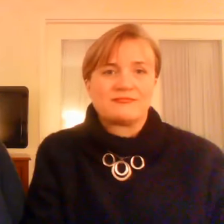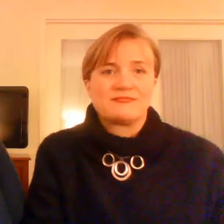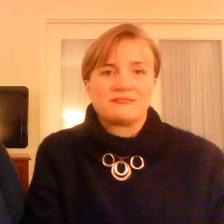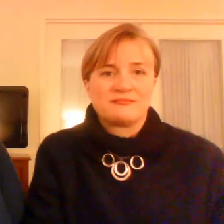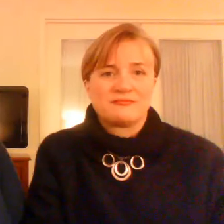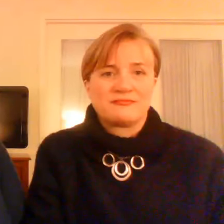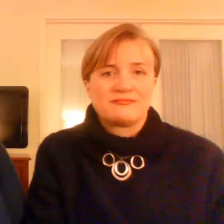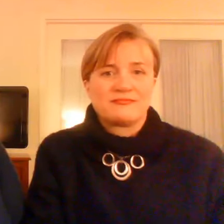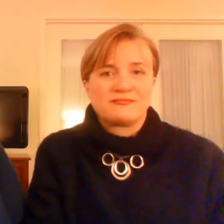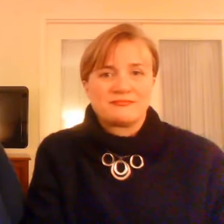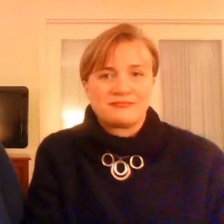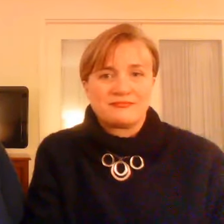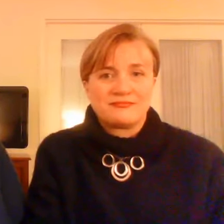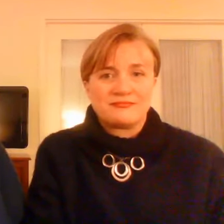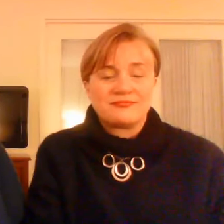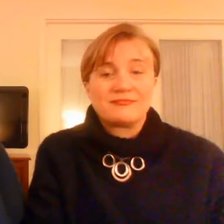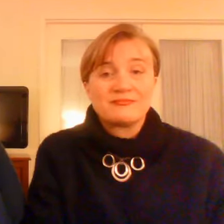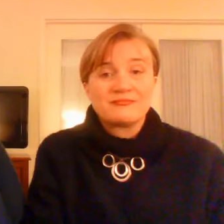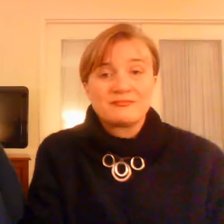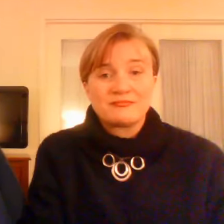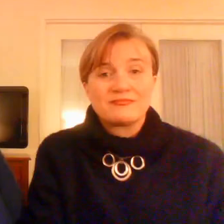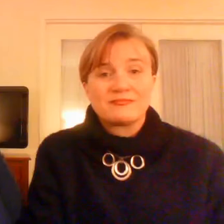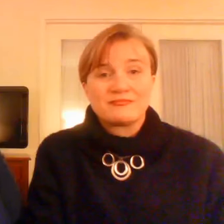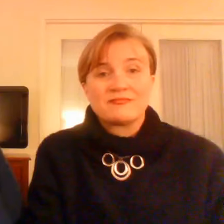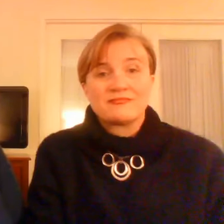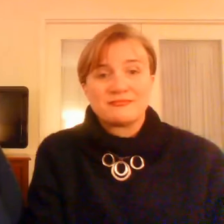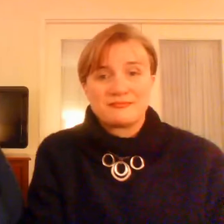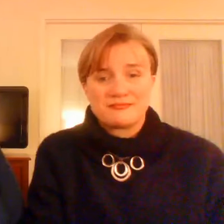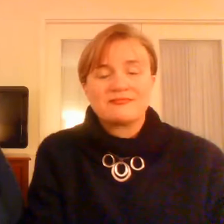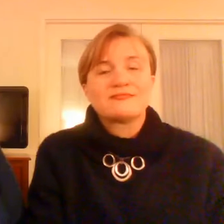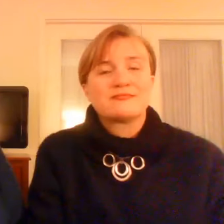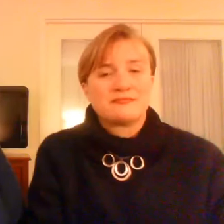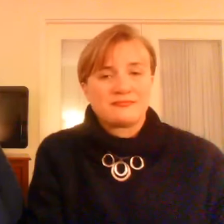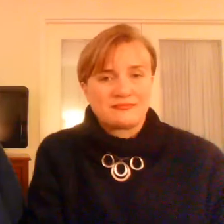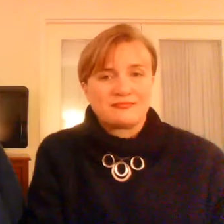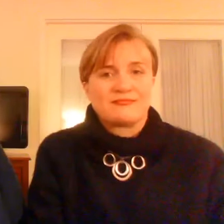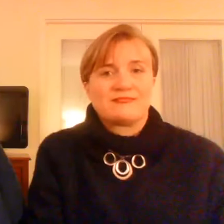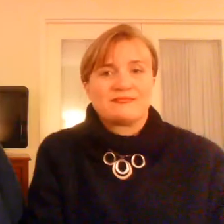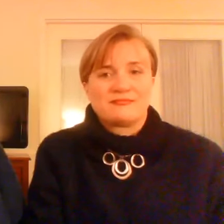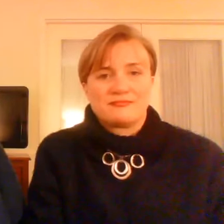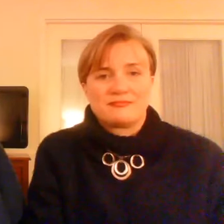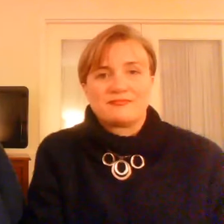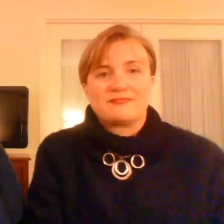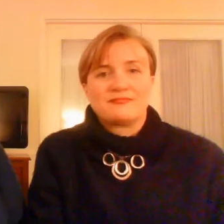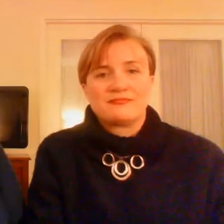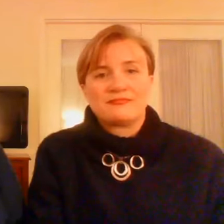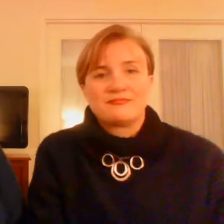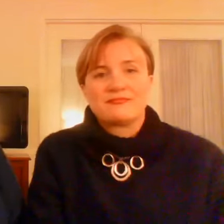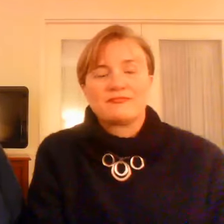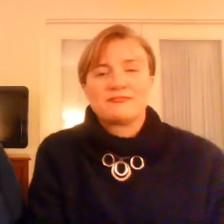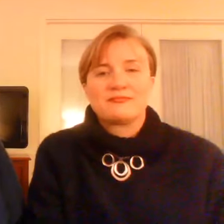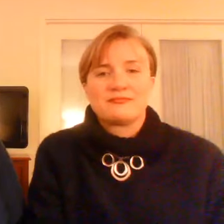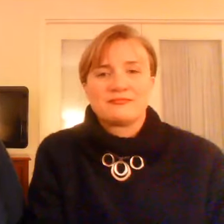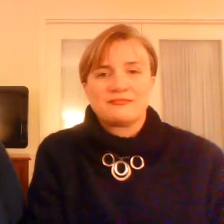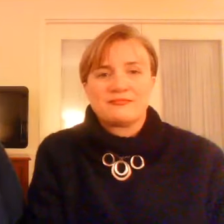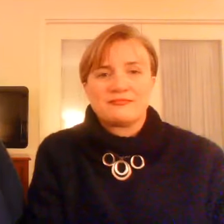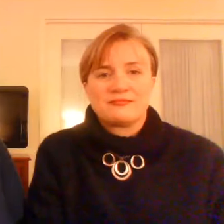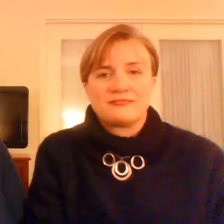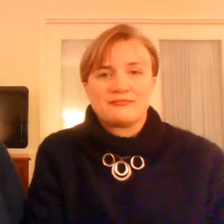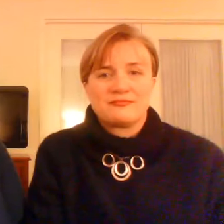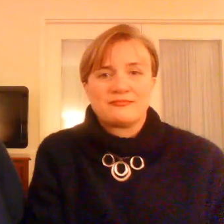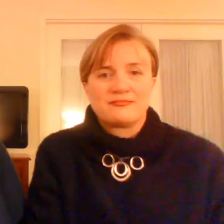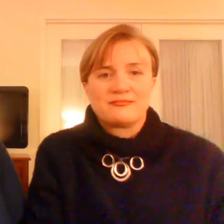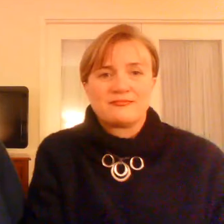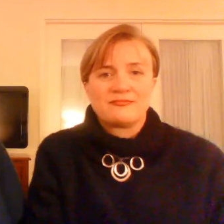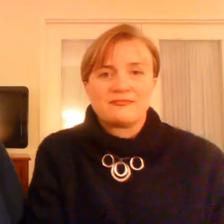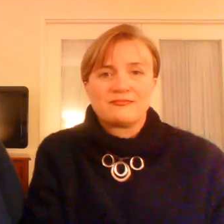and nothing, like I really want this for me because I do this for other people. Nothing moves people faster than this. I thought that we would just talk a